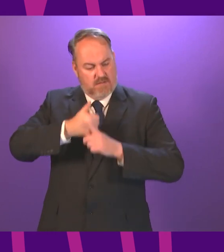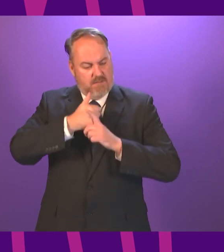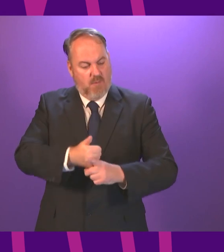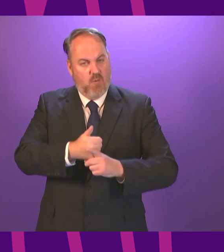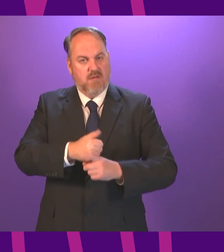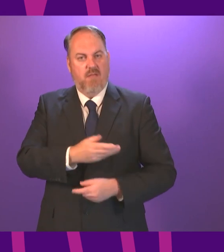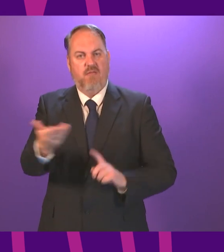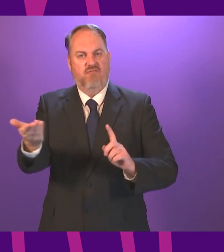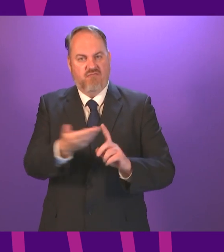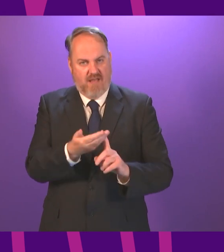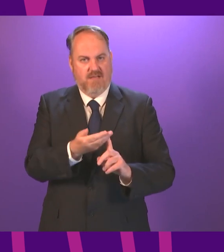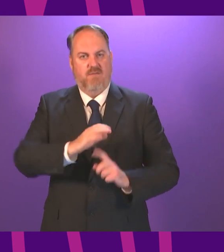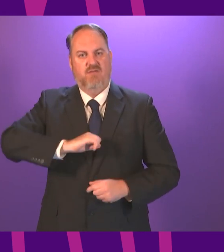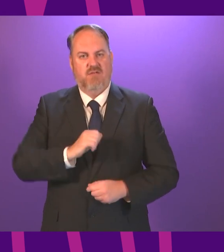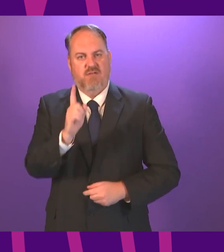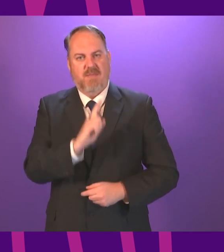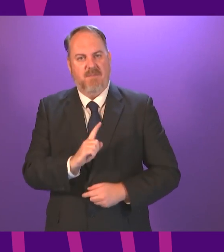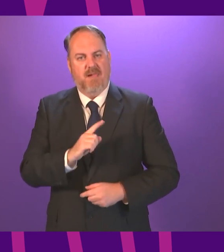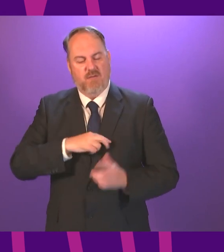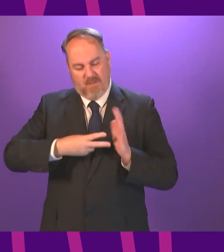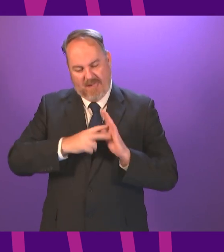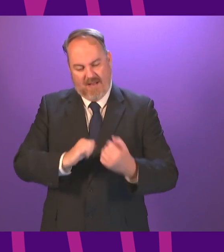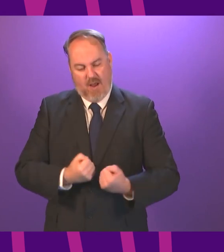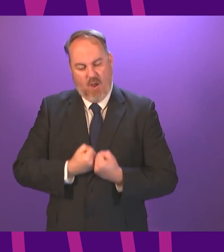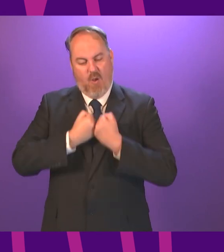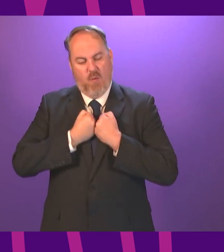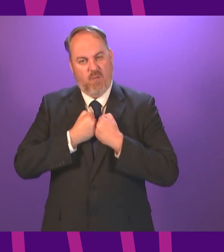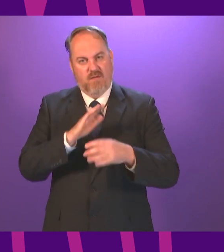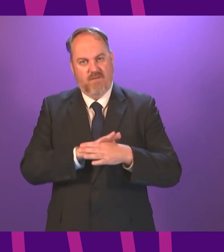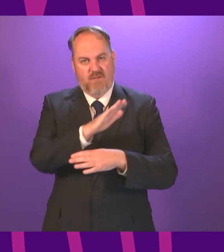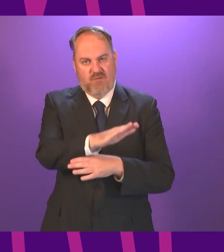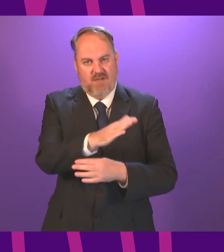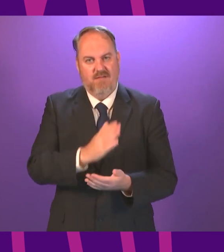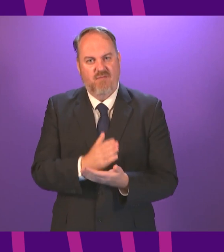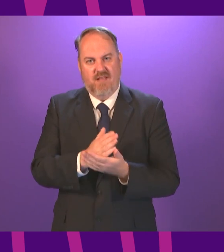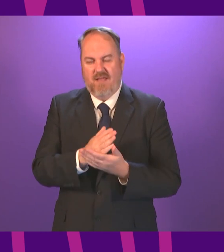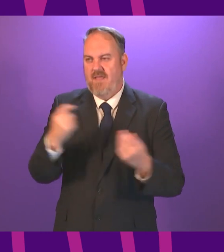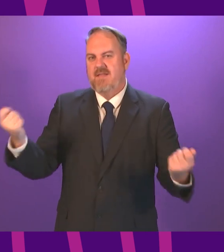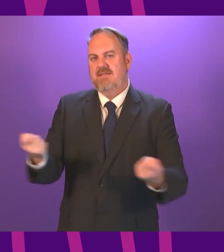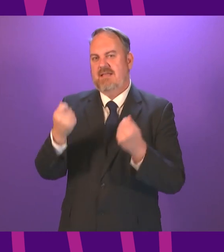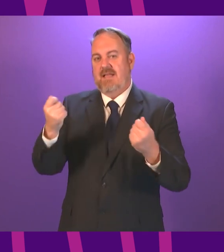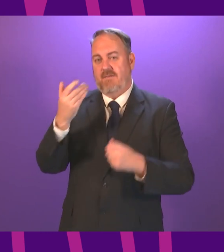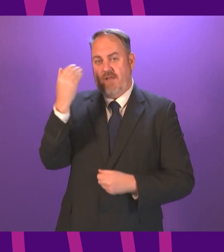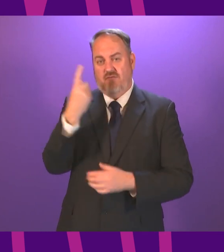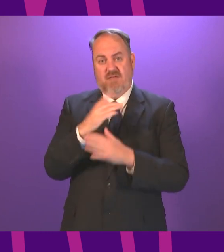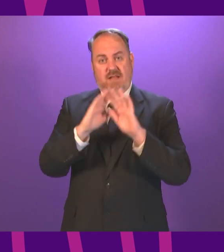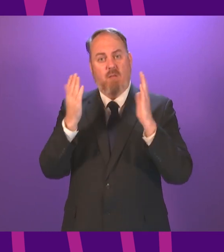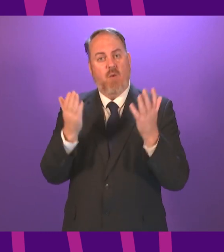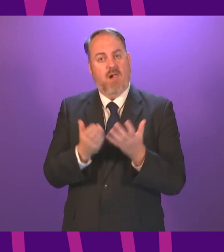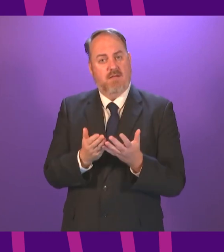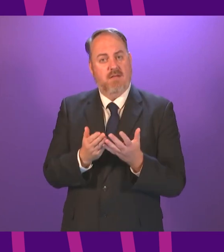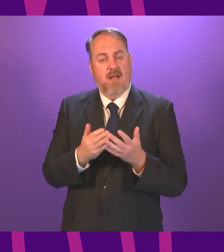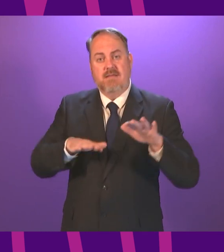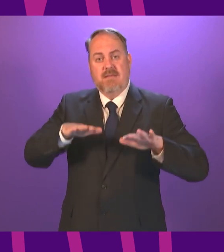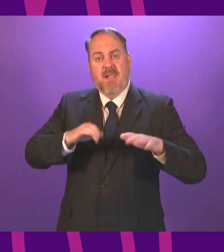people of Scotland to safeguard our own future the most successful countries in the world are countries of